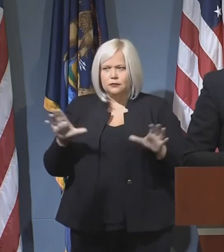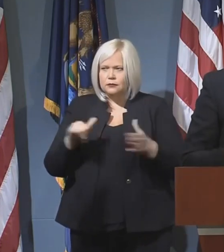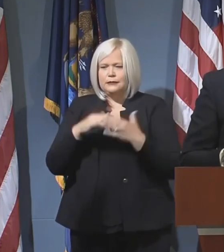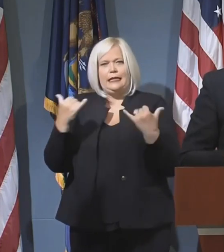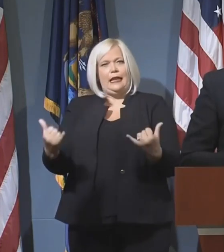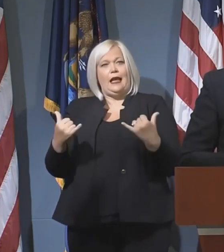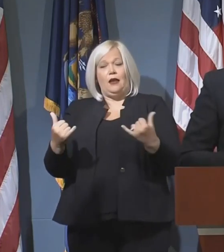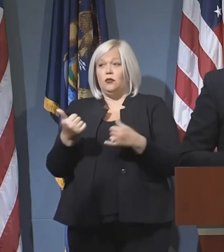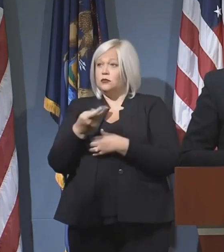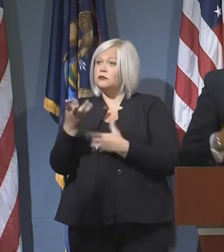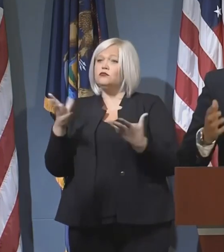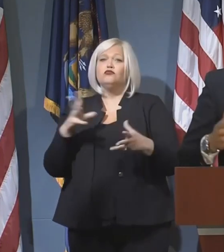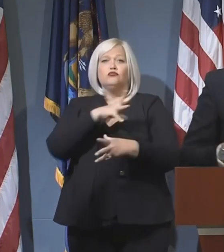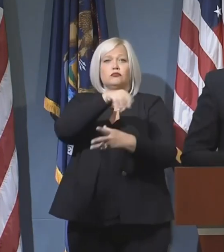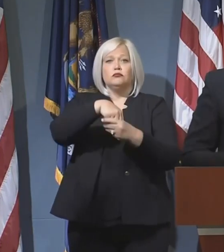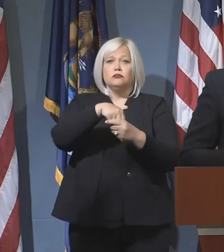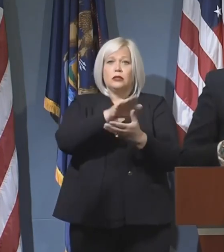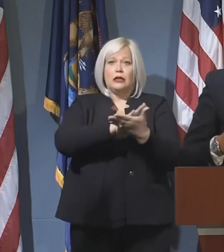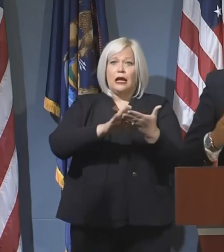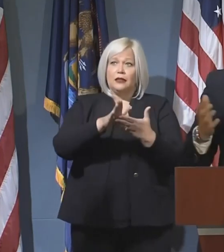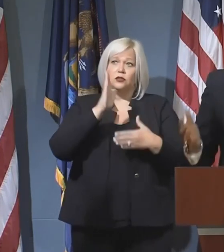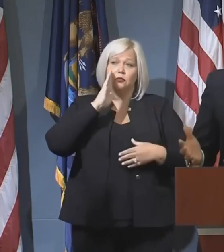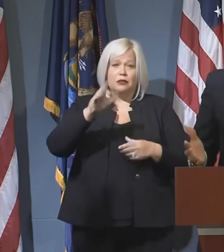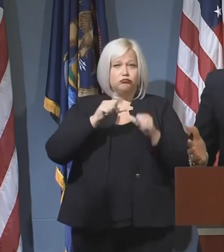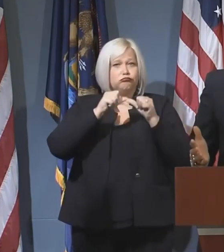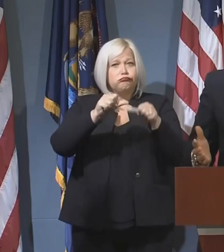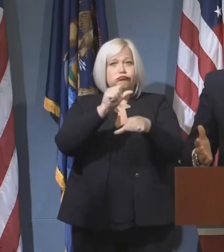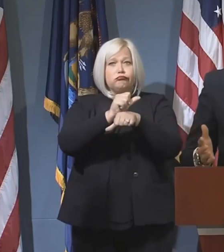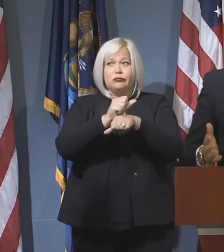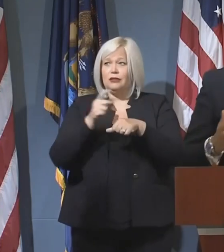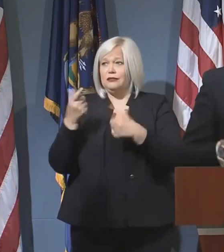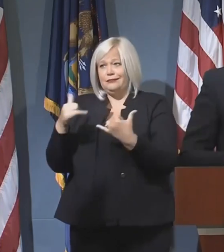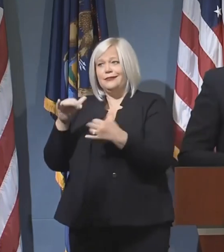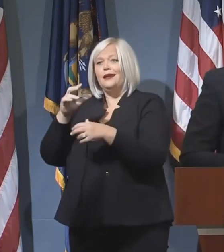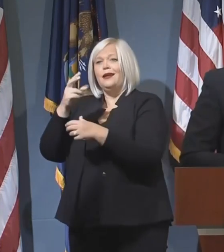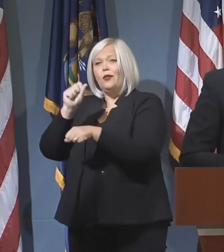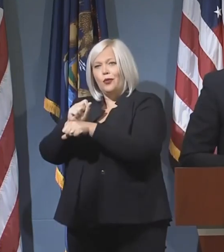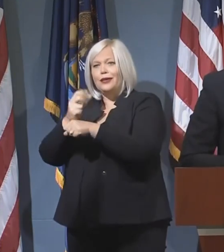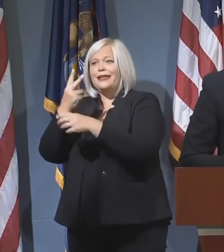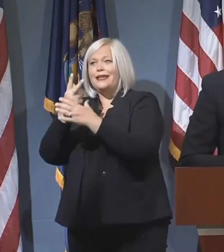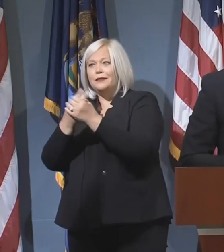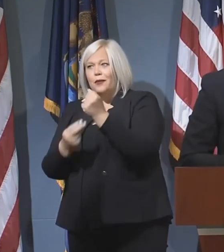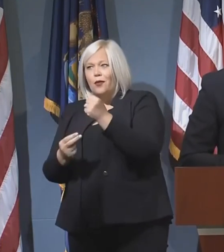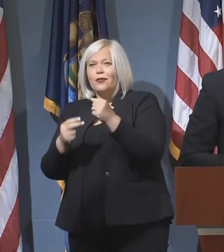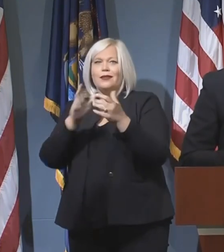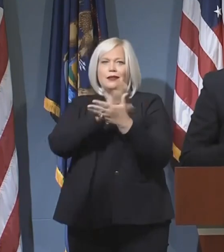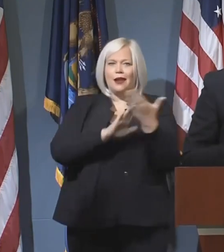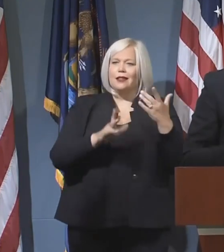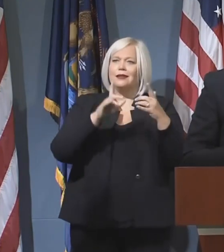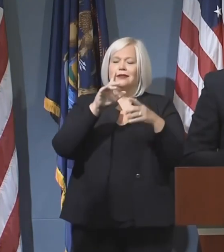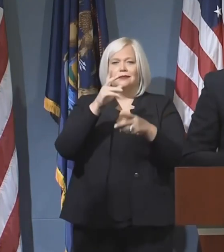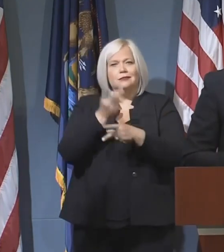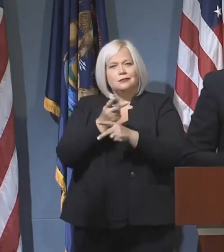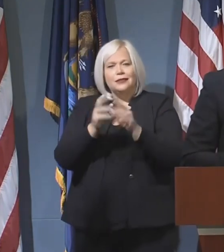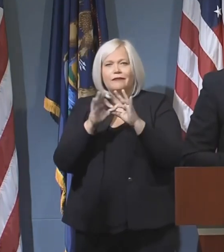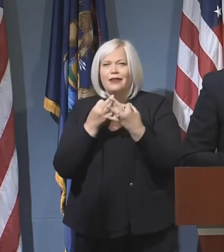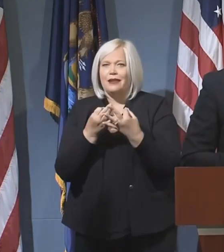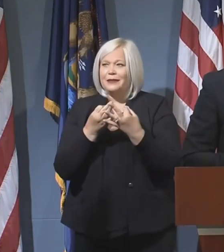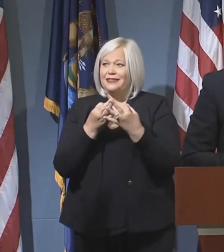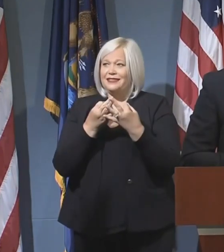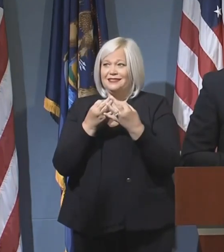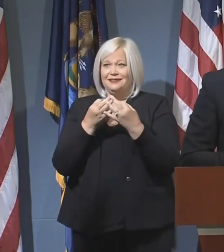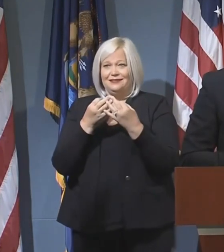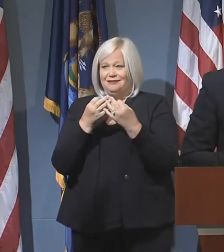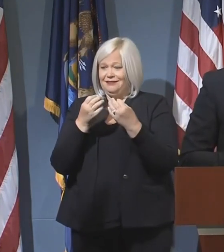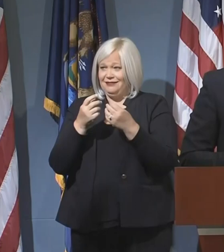of them are enrolled now and will be in the future and they're already working. They're taking care of their families. They're going to be doing that while they go to